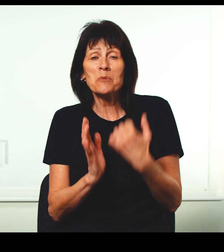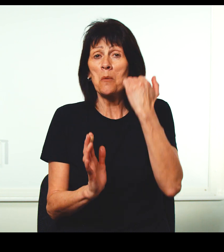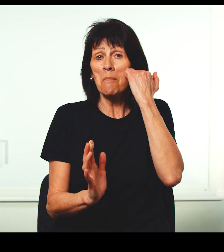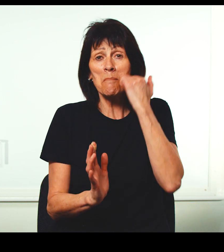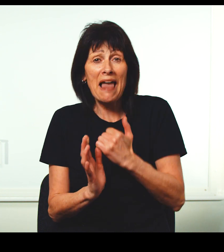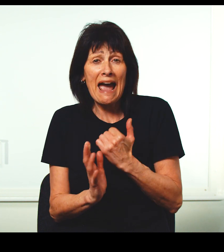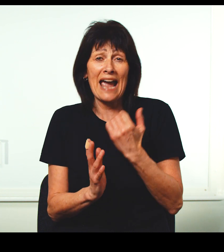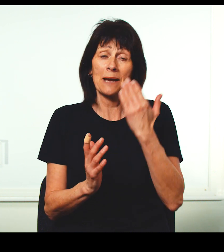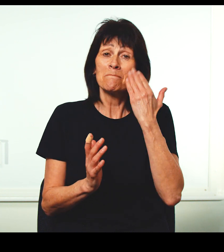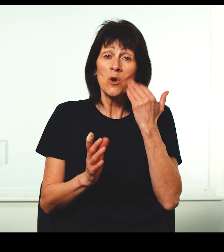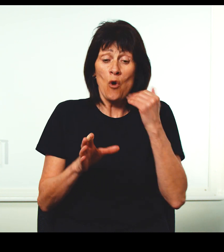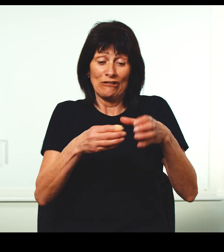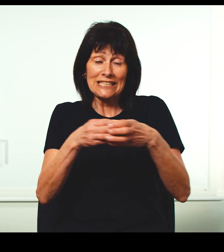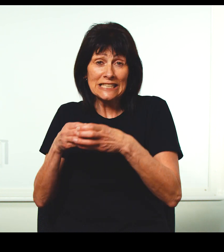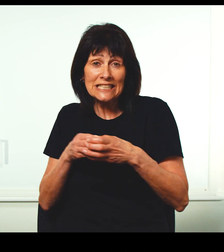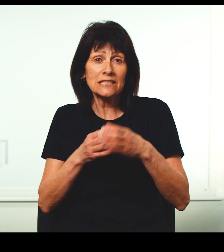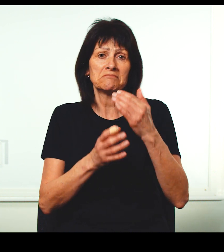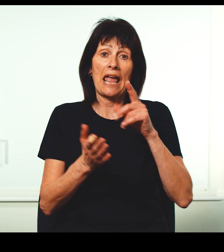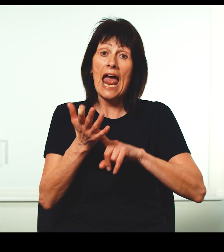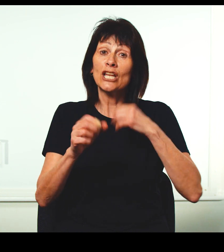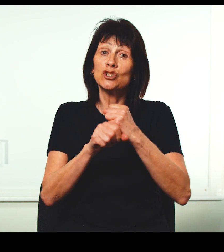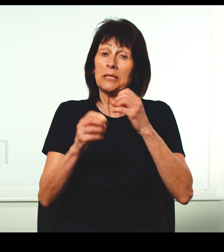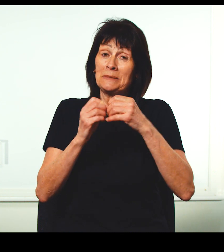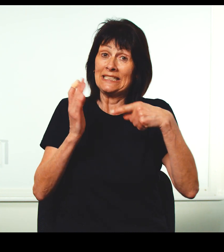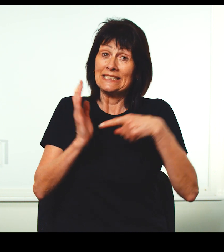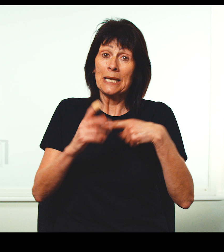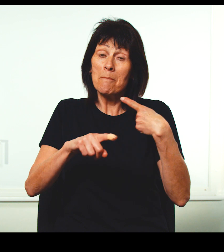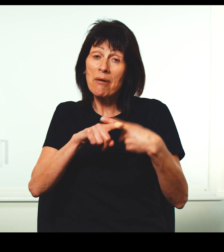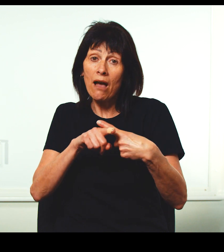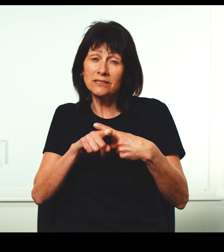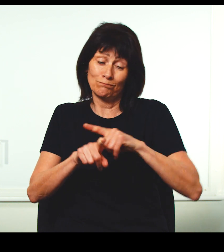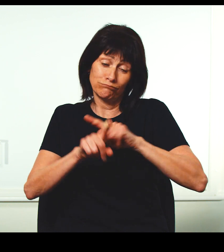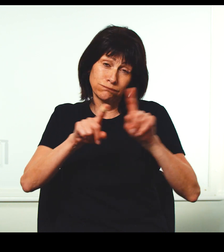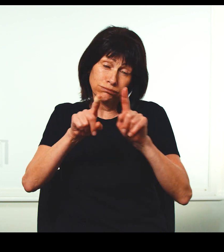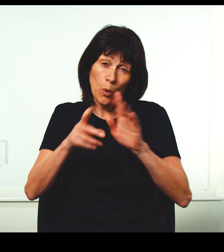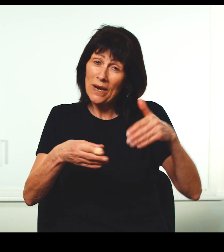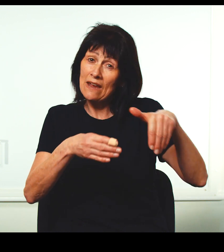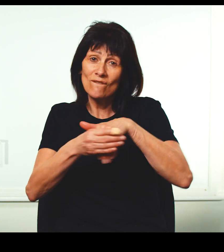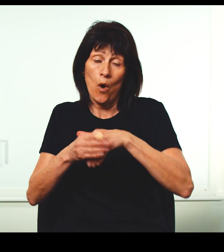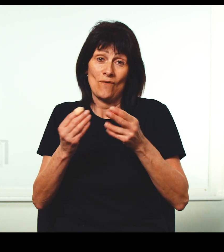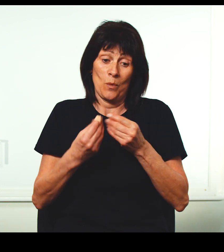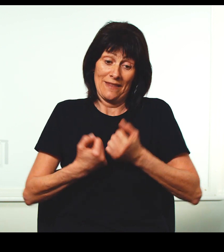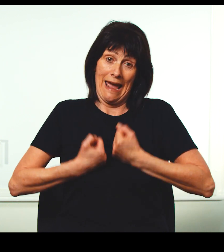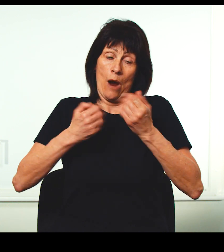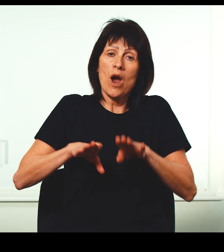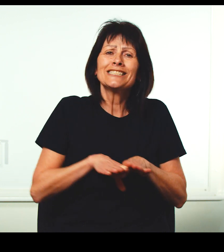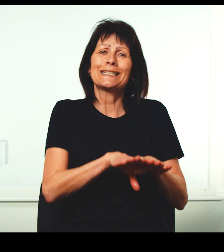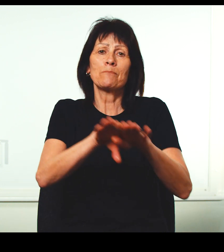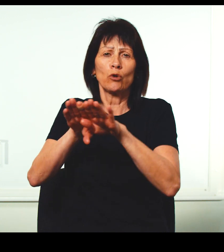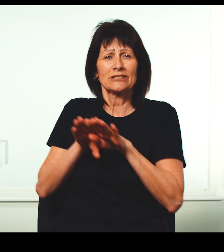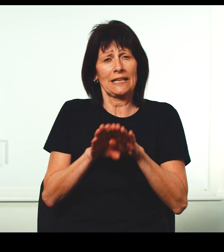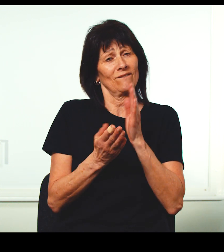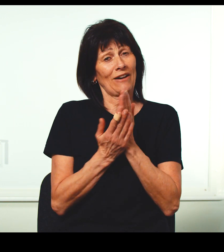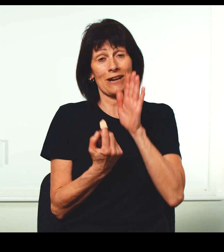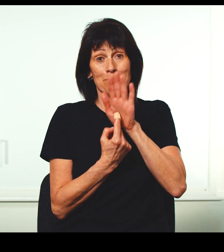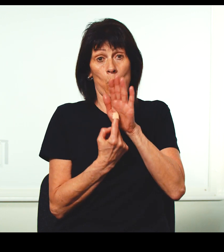equalities committees for our deaf and disabled members, our black and ethnic minority members, our LGBT plus members and our women's committee.